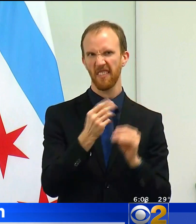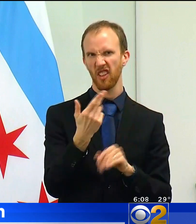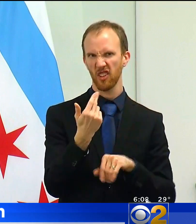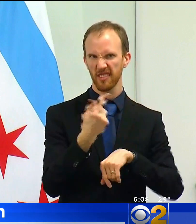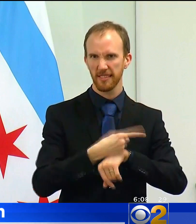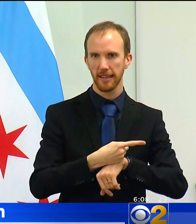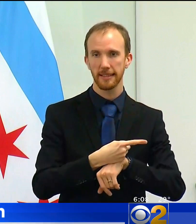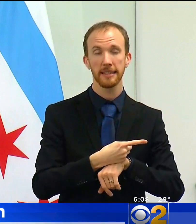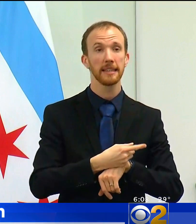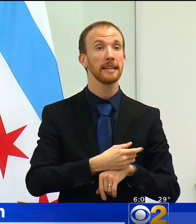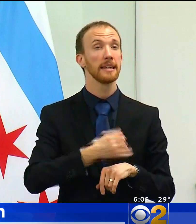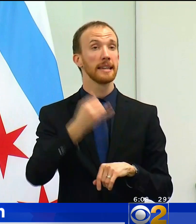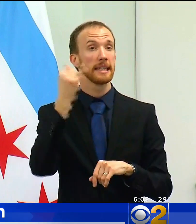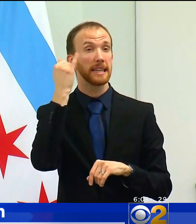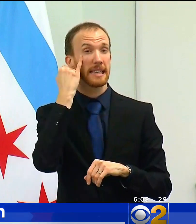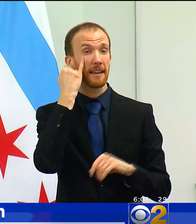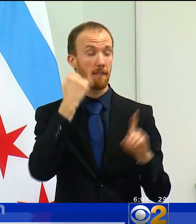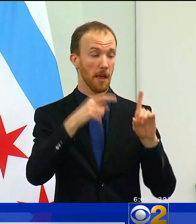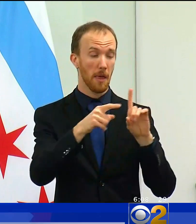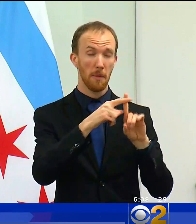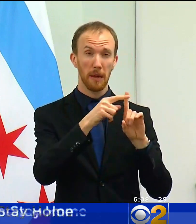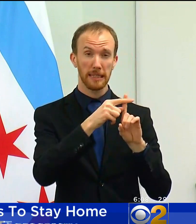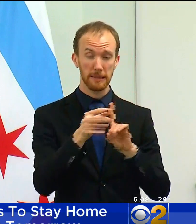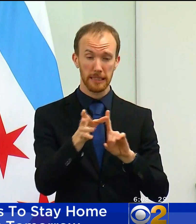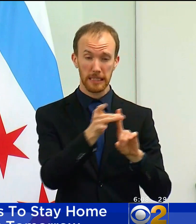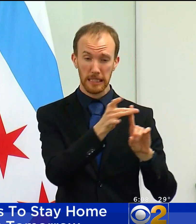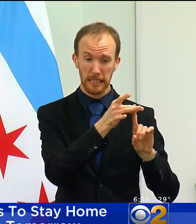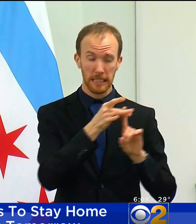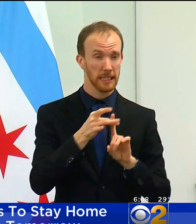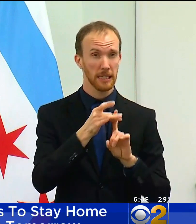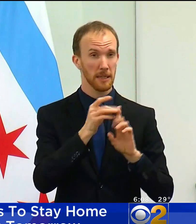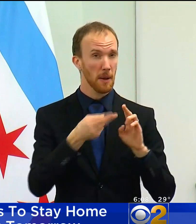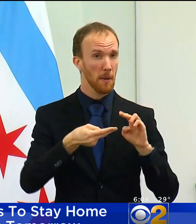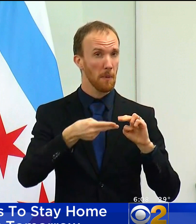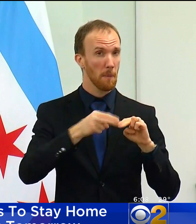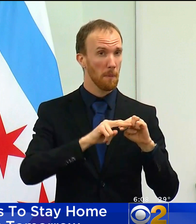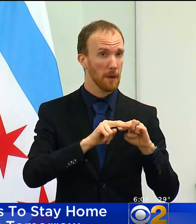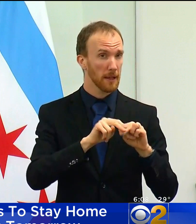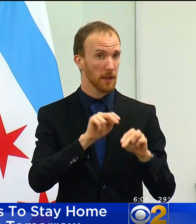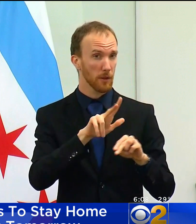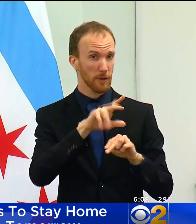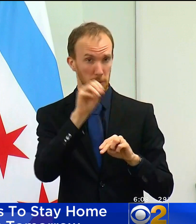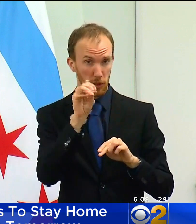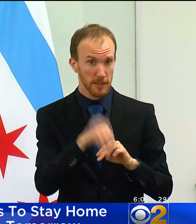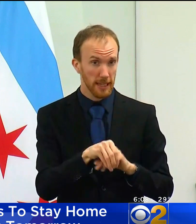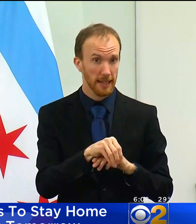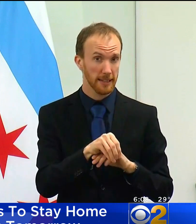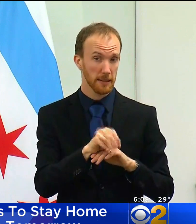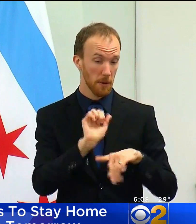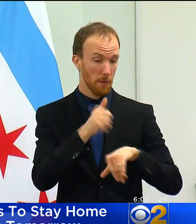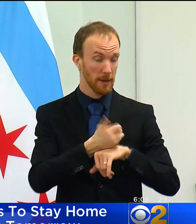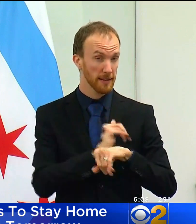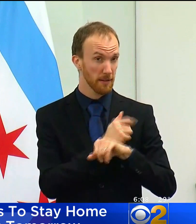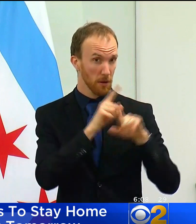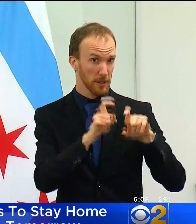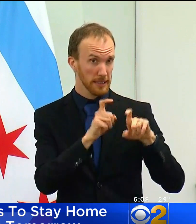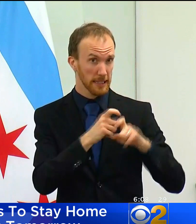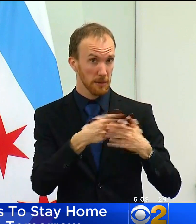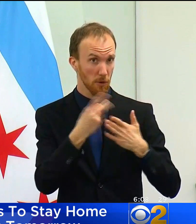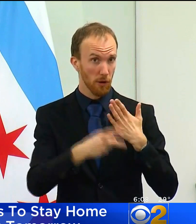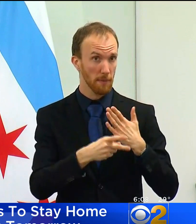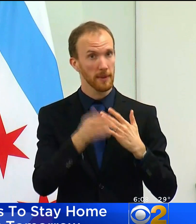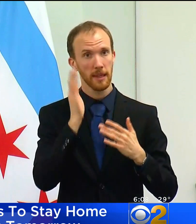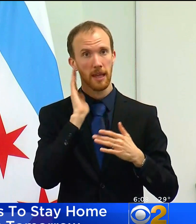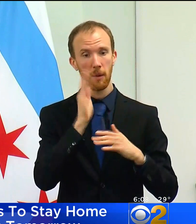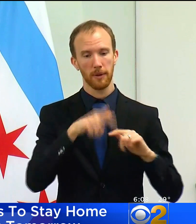suspended if the district district's positivity rate reaches 3% as established by our surveillance testing program. Should